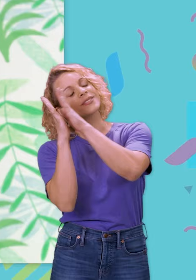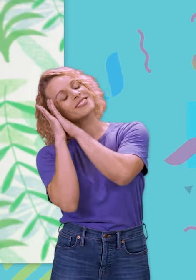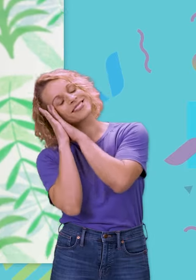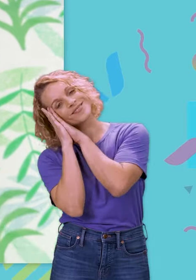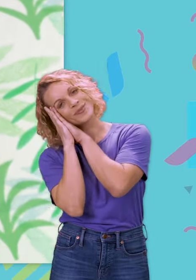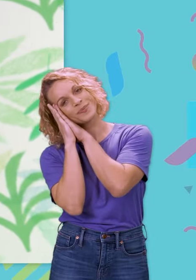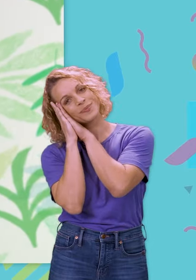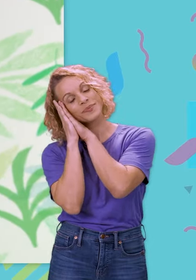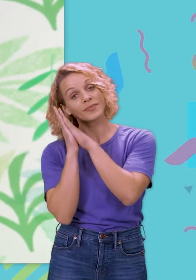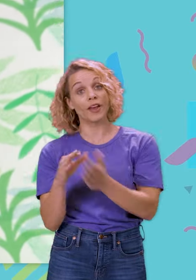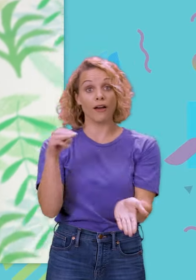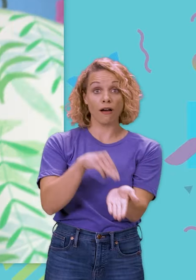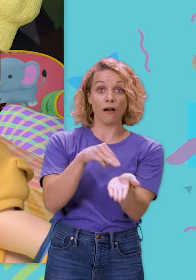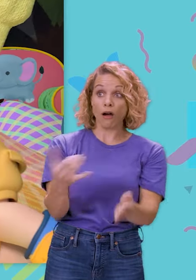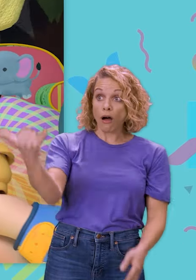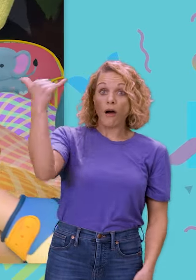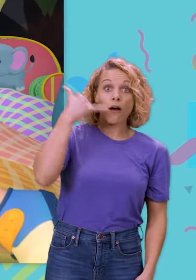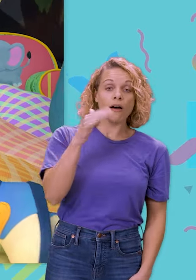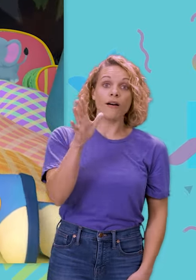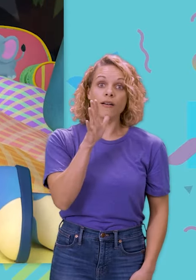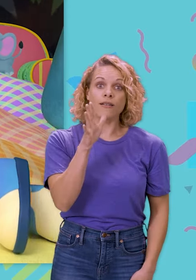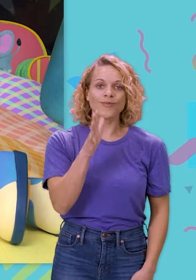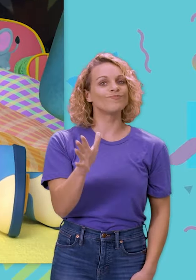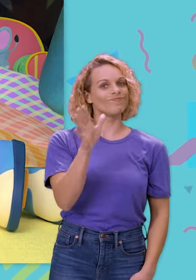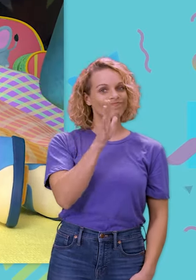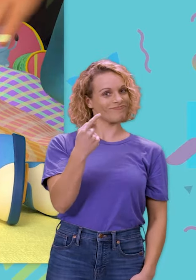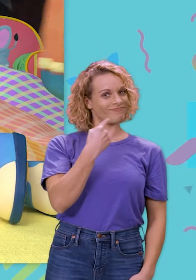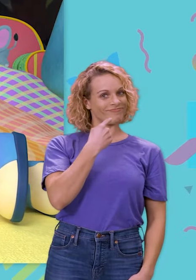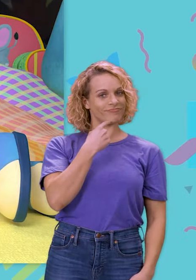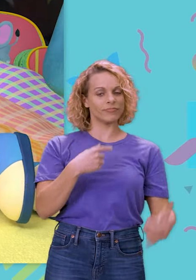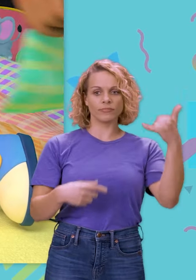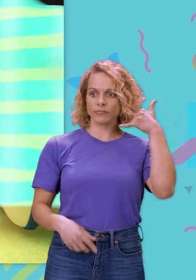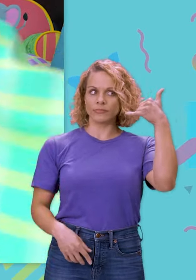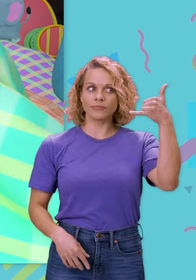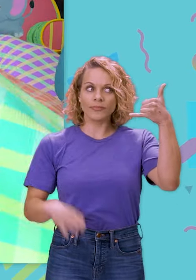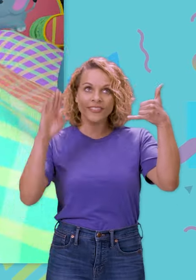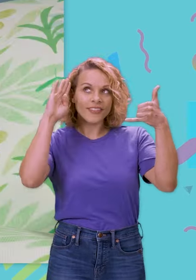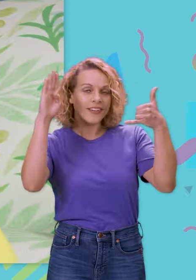laying their heads, Doctor called Mama and Mama said, Hello?